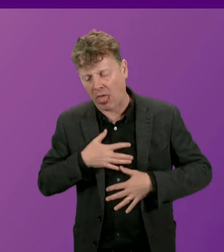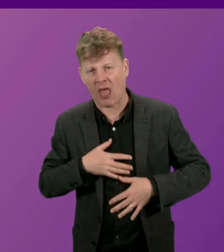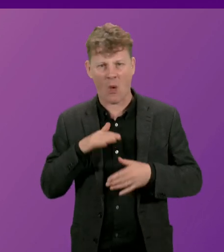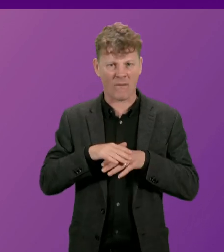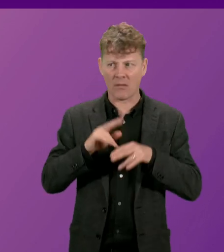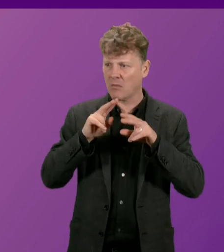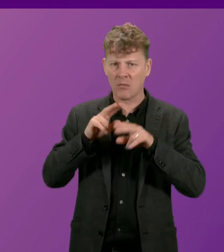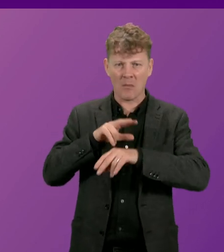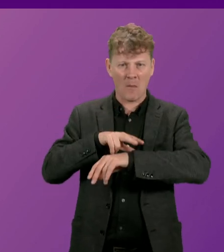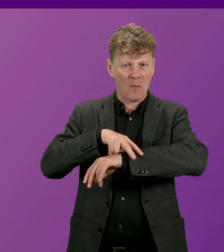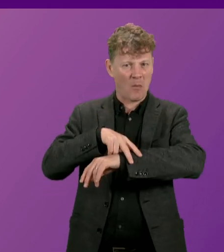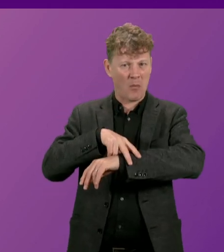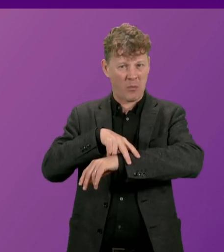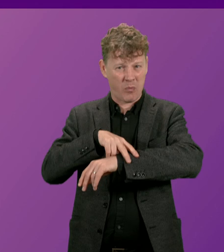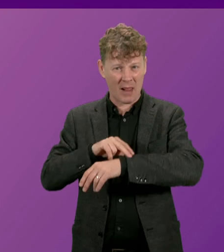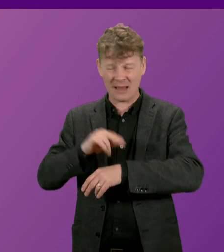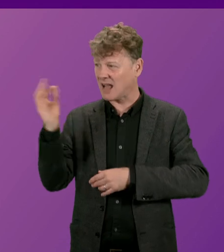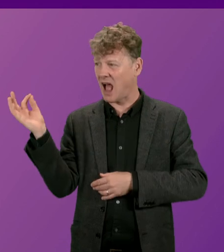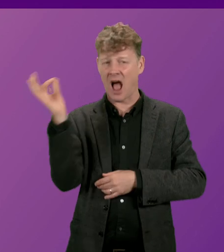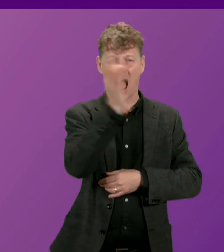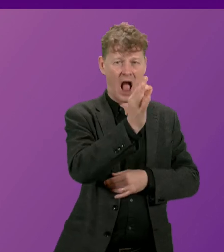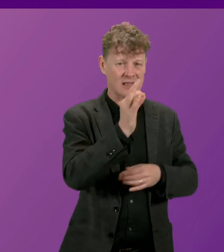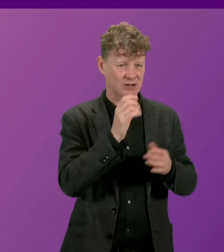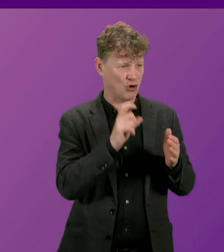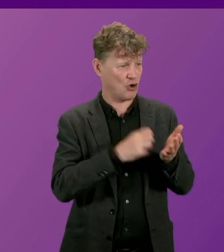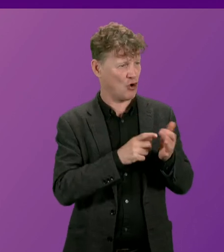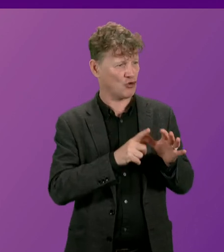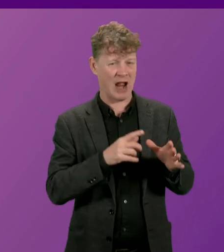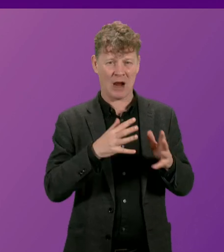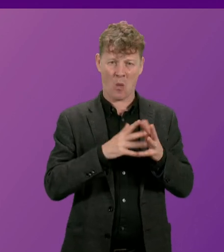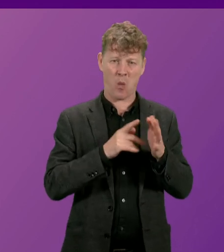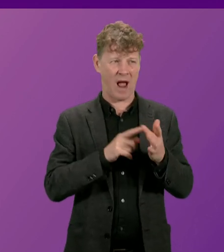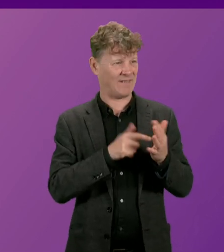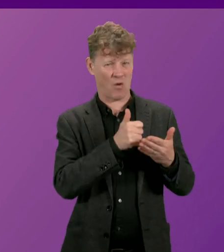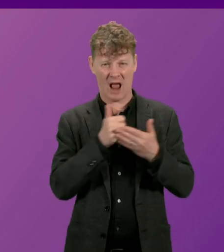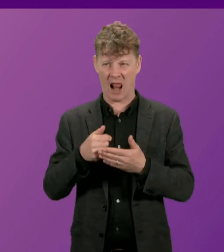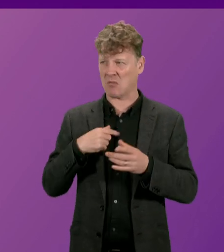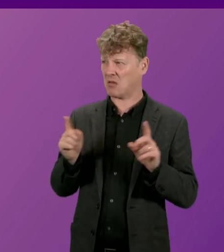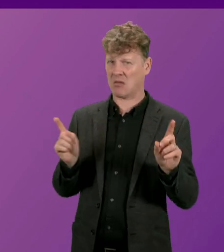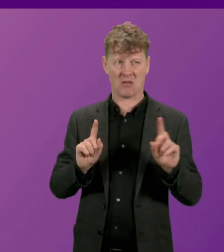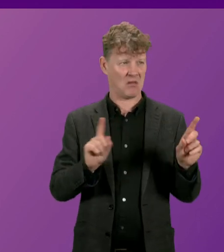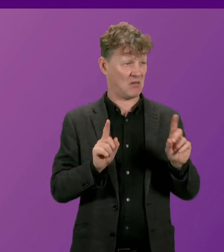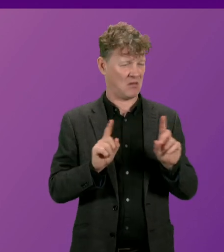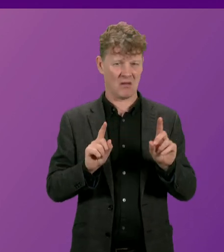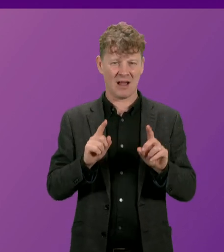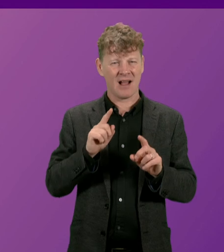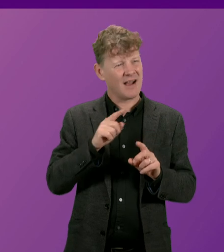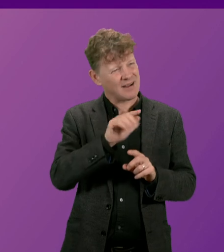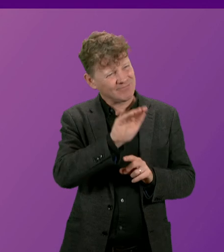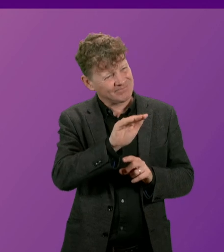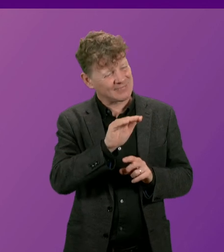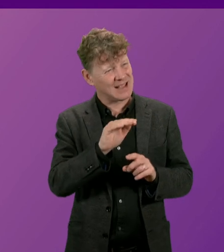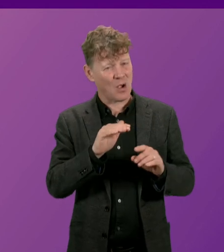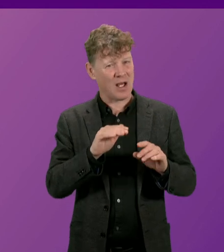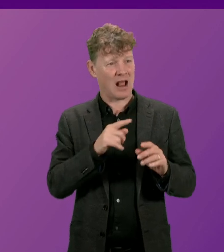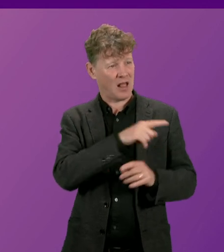asking for help from Craig White. Can the First Minister explore what possibly can be done to restore